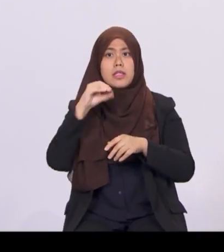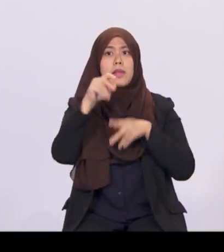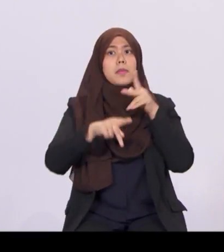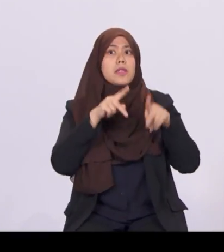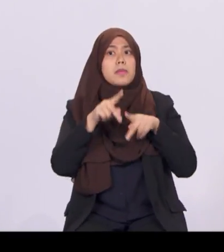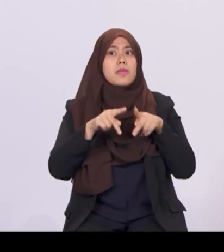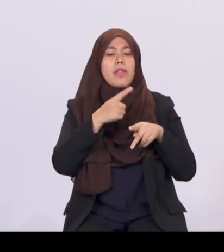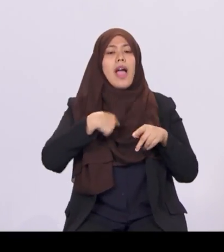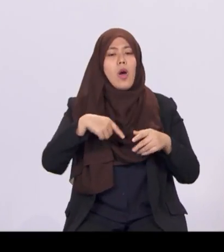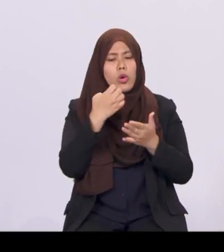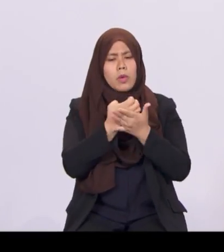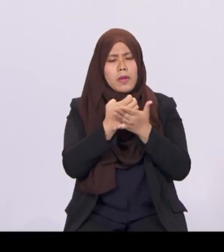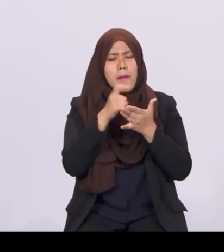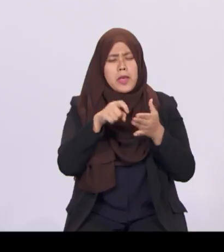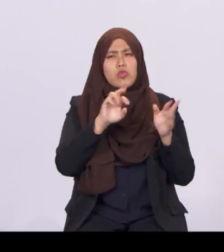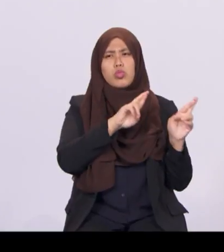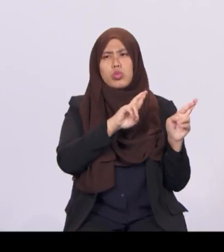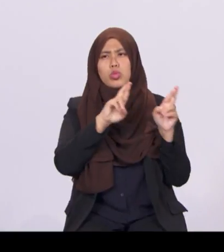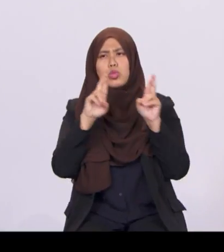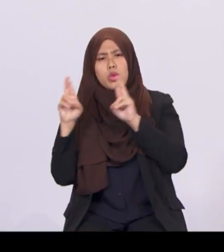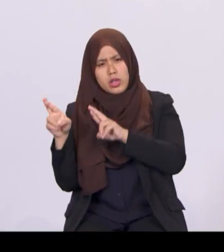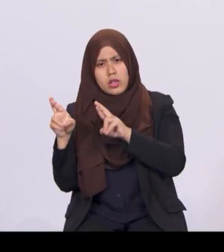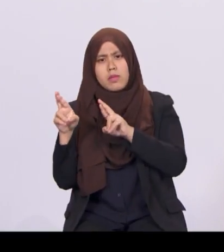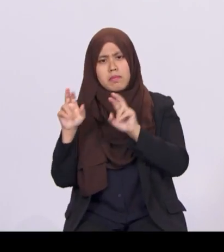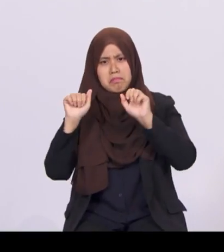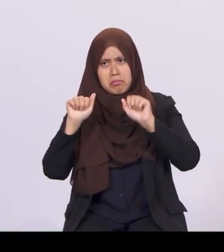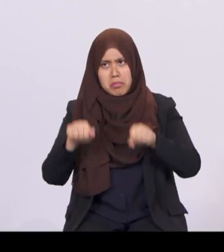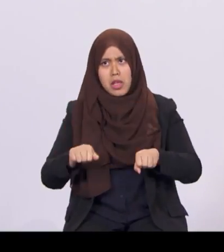must be geared to ride on and contribute to Asia's growth.